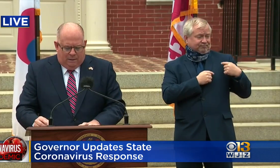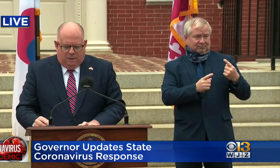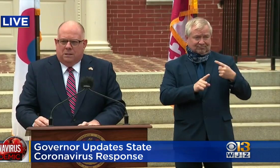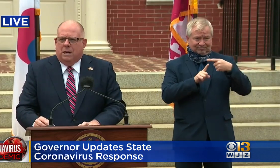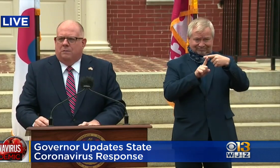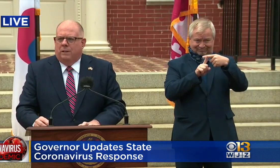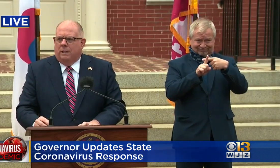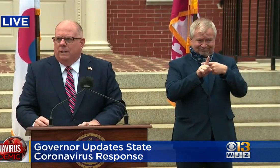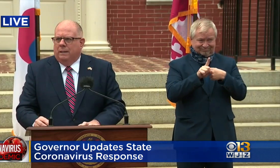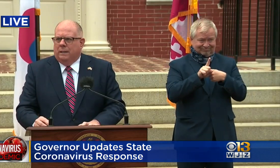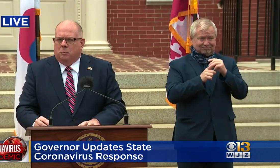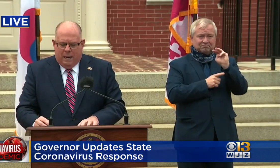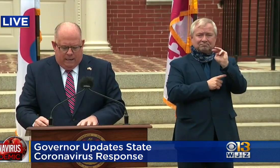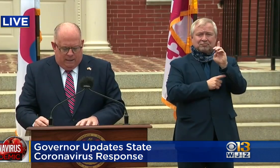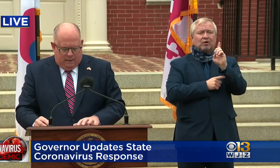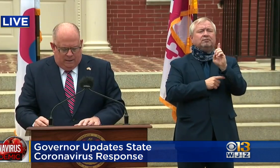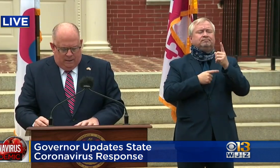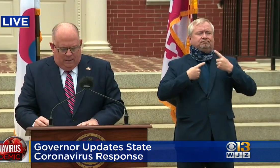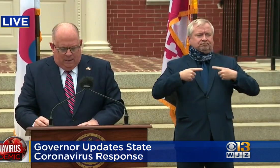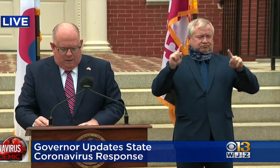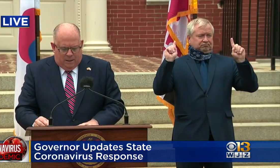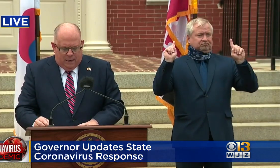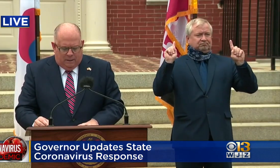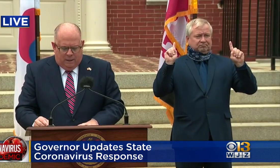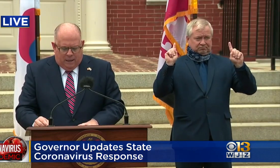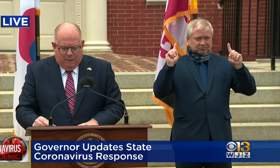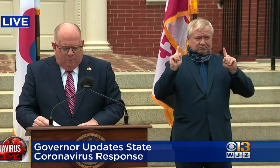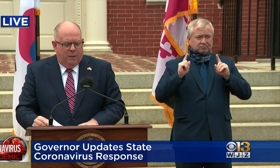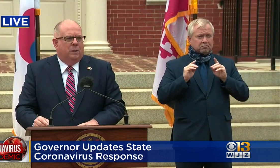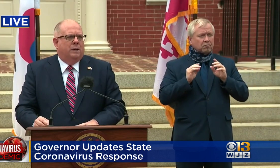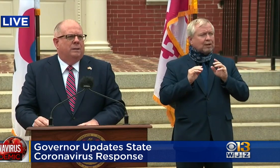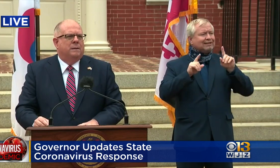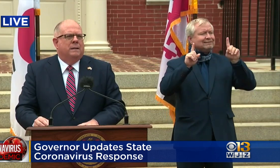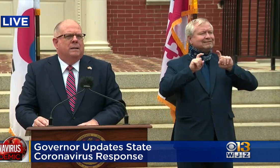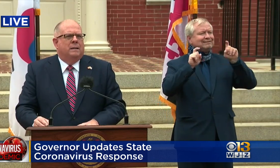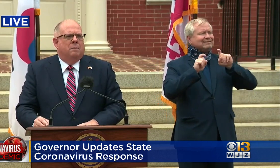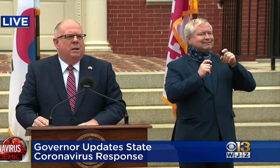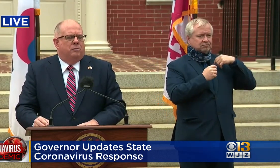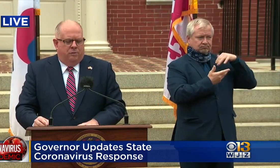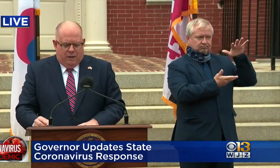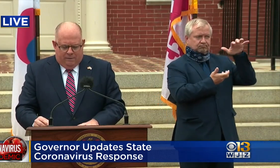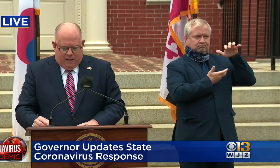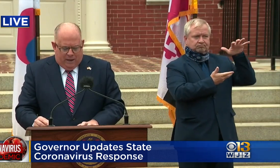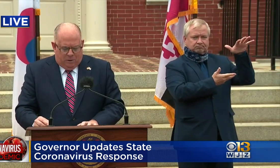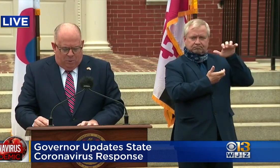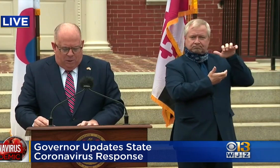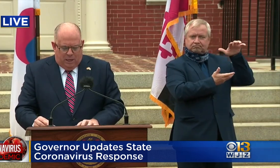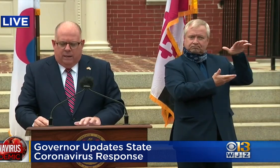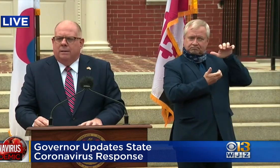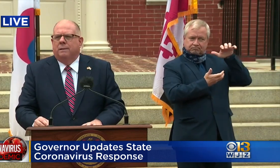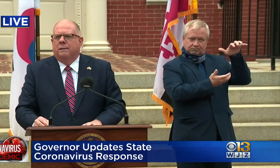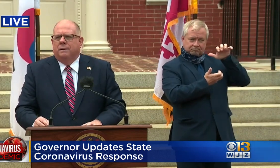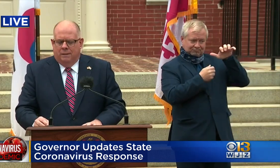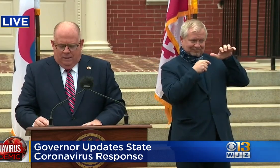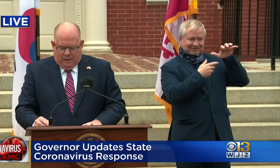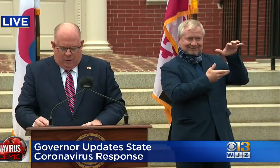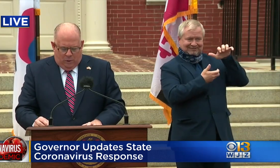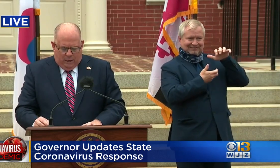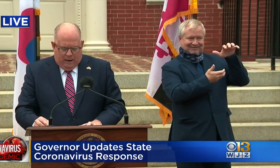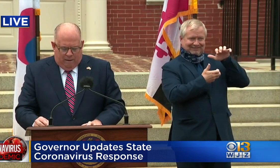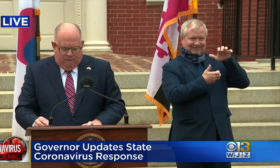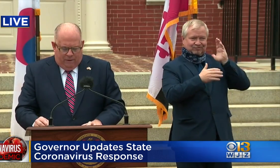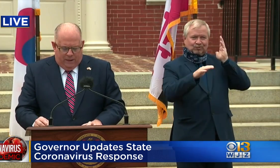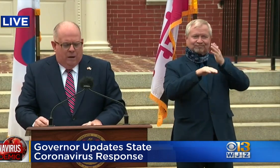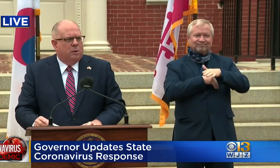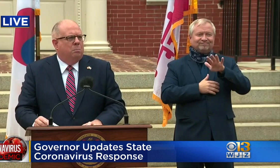has successfully expanded our testing capability by over 5,000 percent and